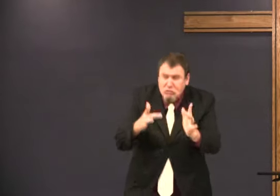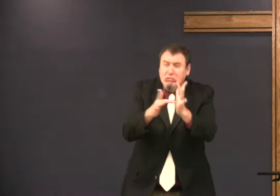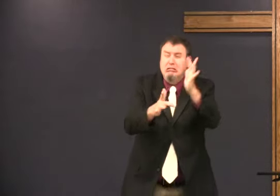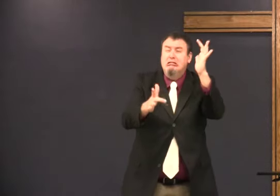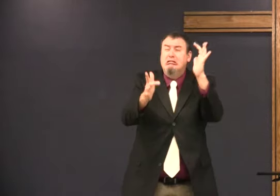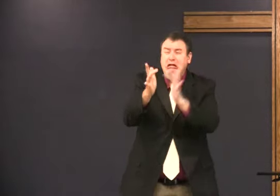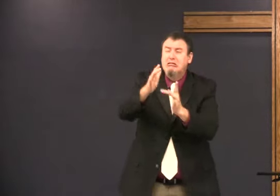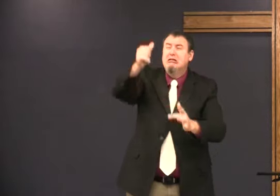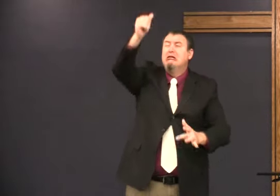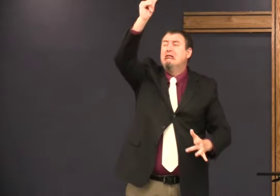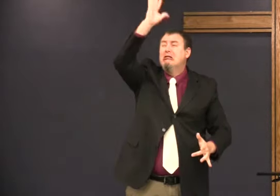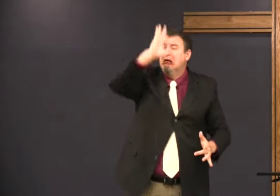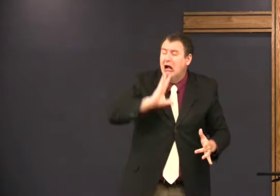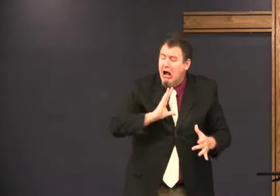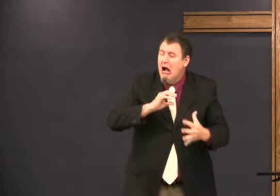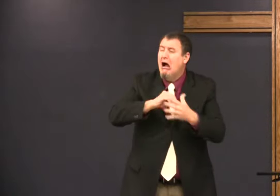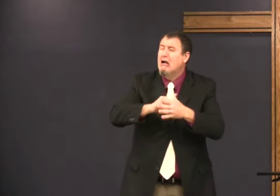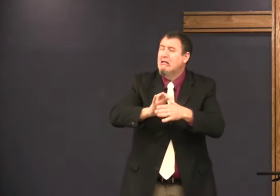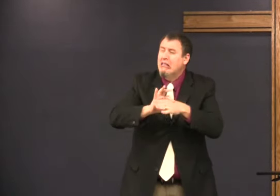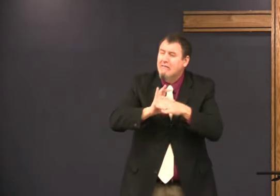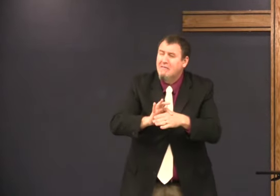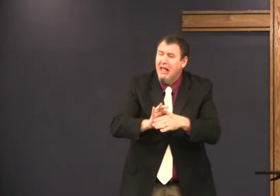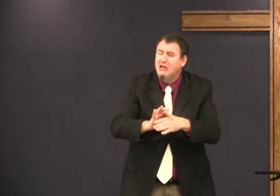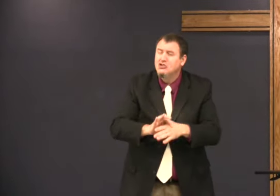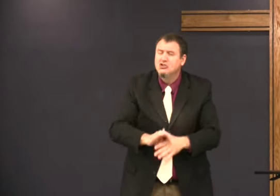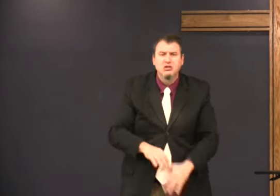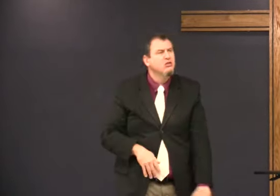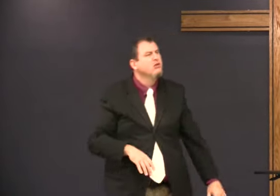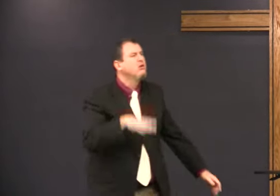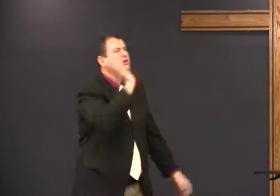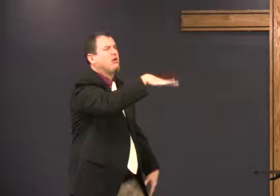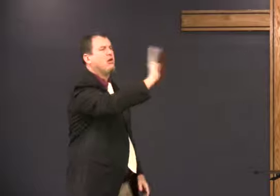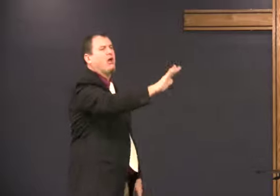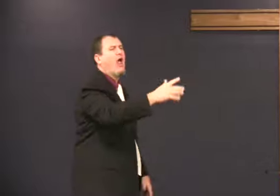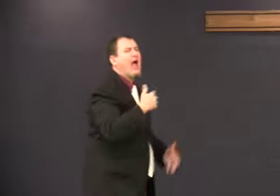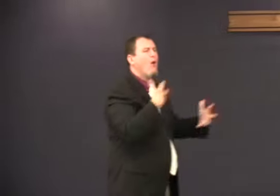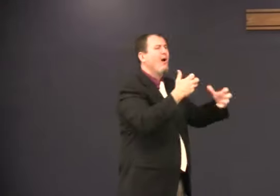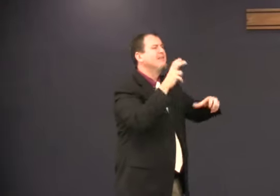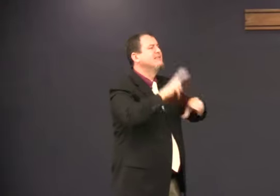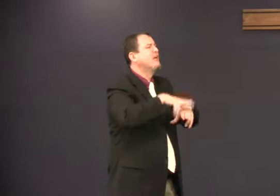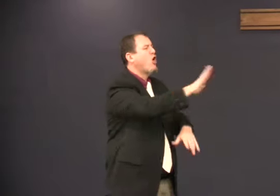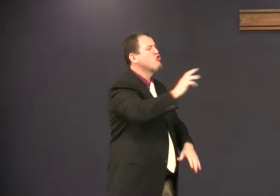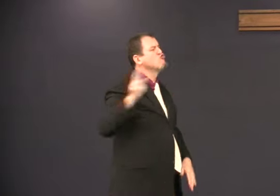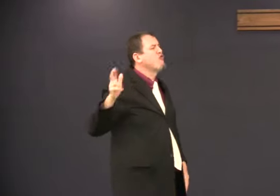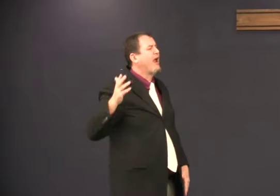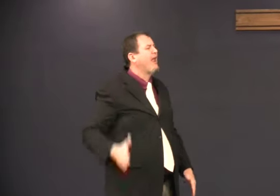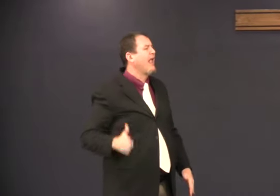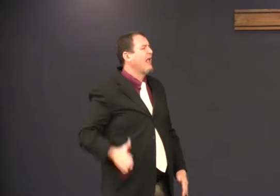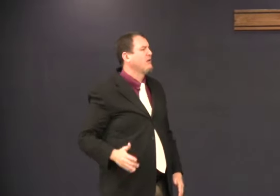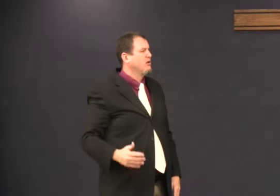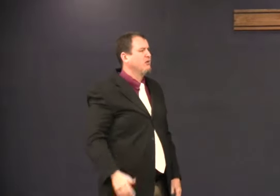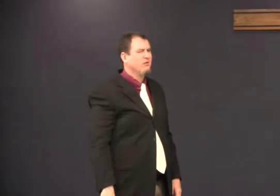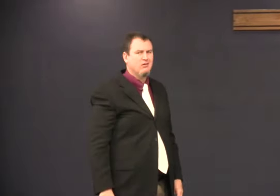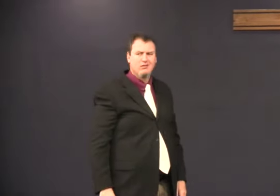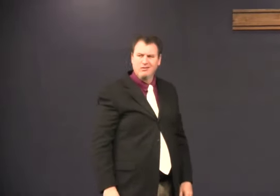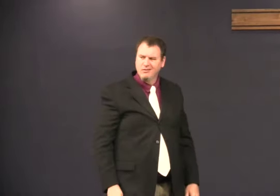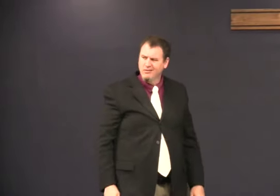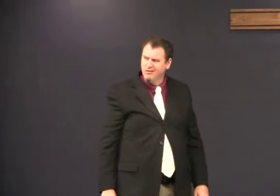and imagine this Jesus is God in the flesh and they say I want to sit on your right hand